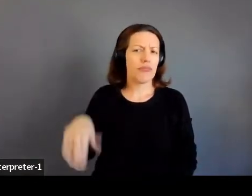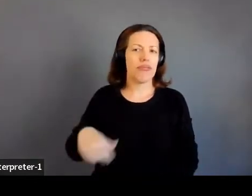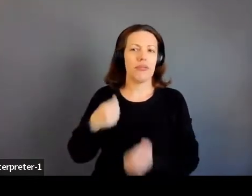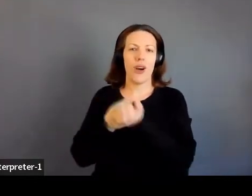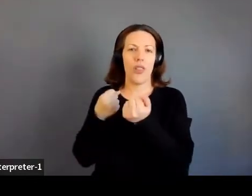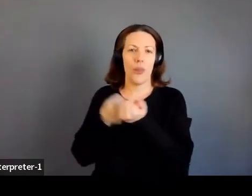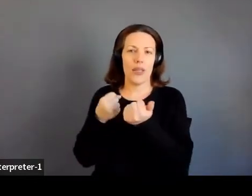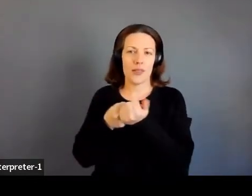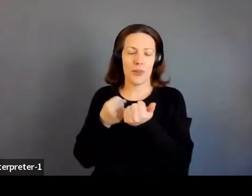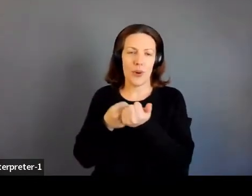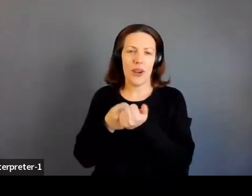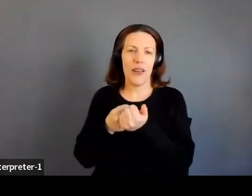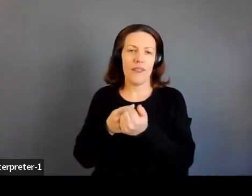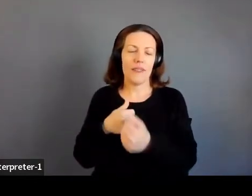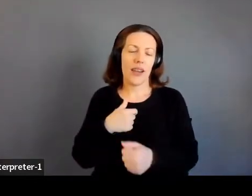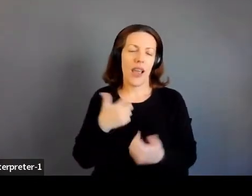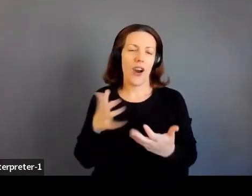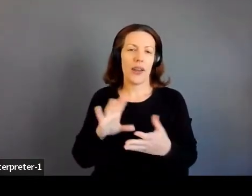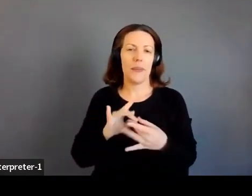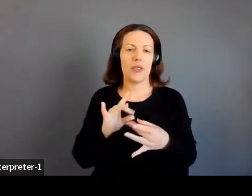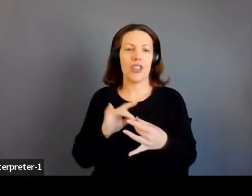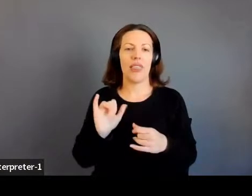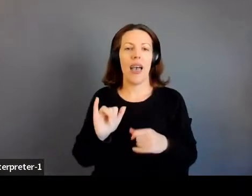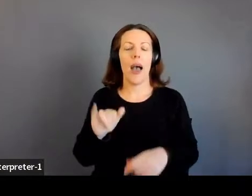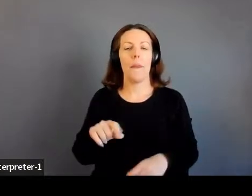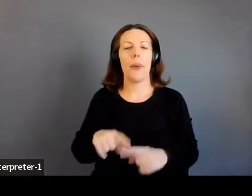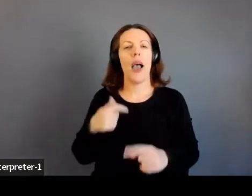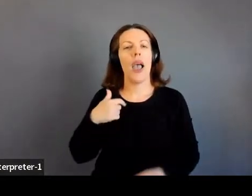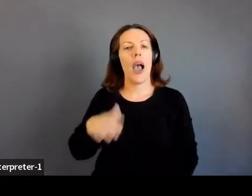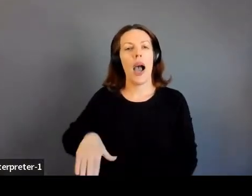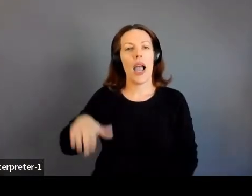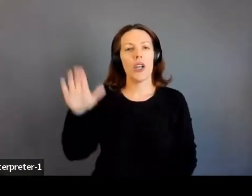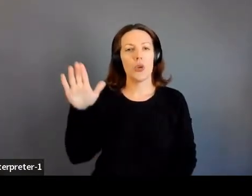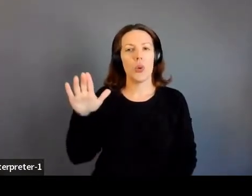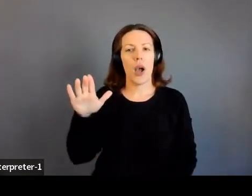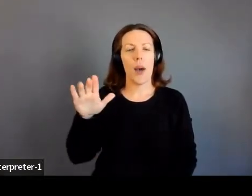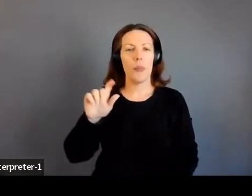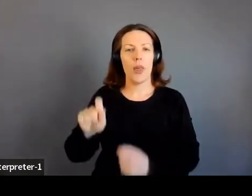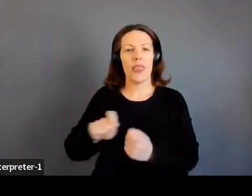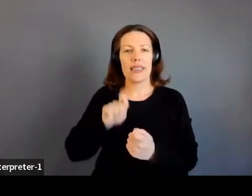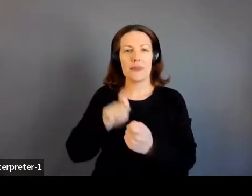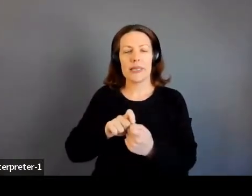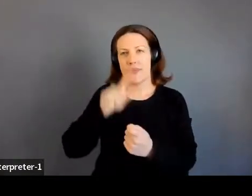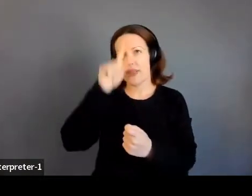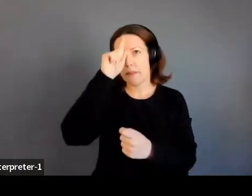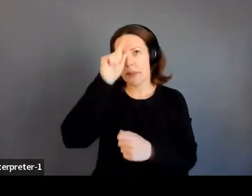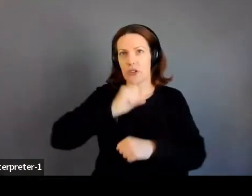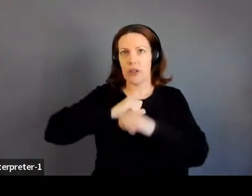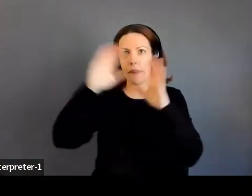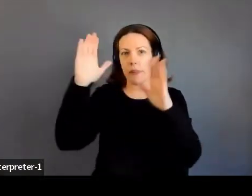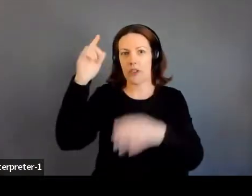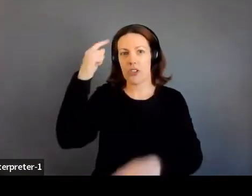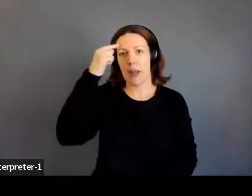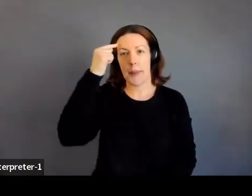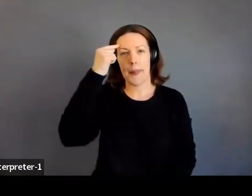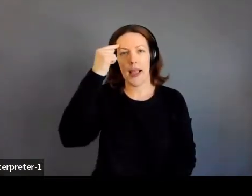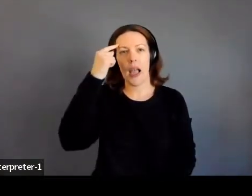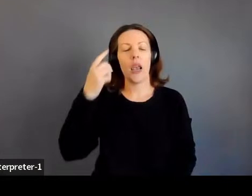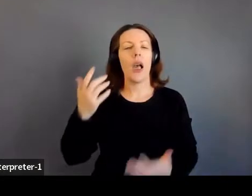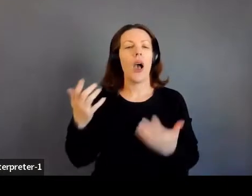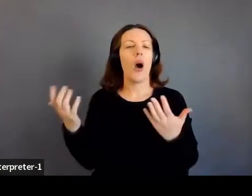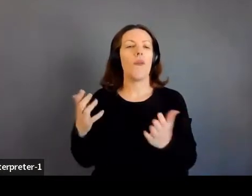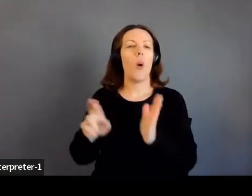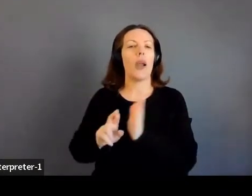which I mentioned, but I grew up having a very specific mental image in my head of what